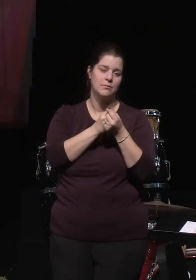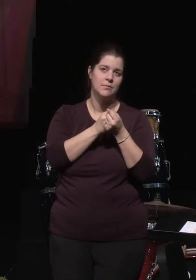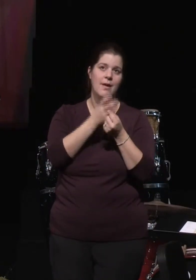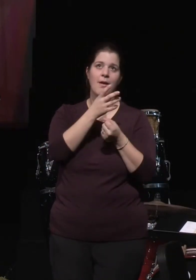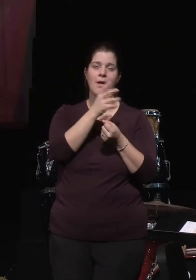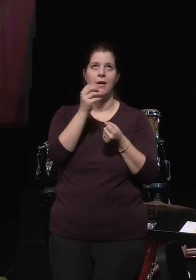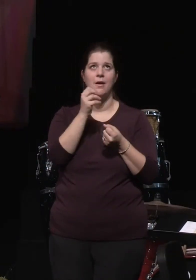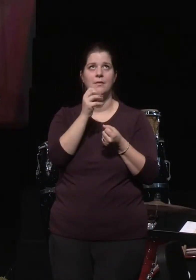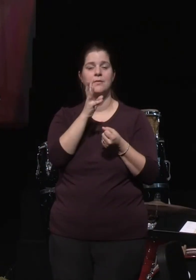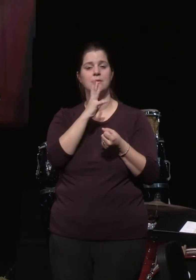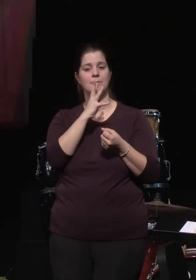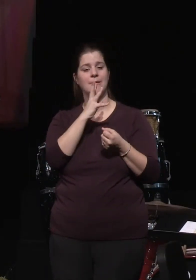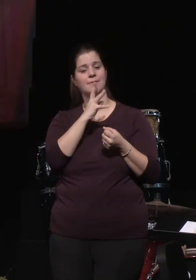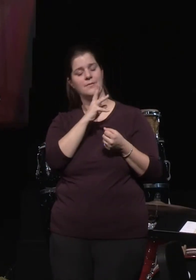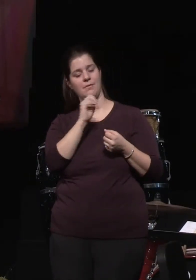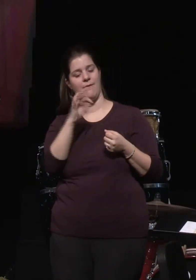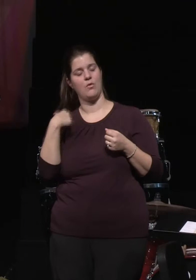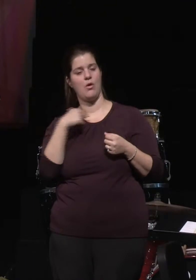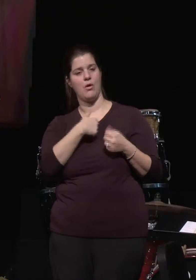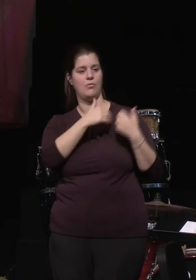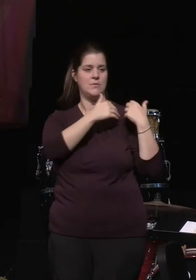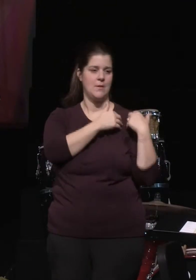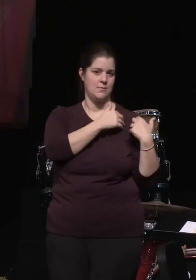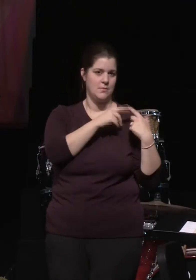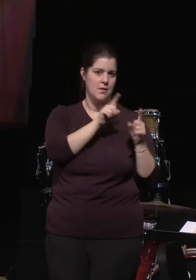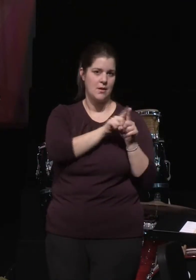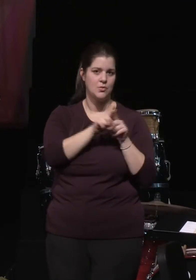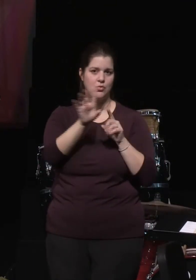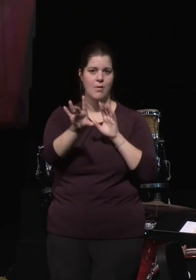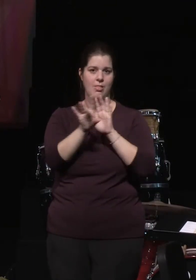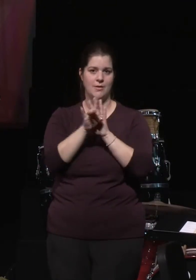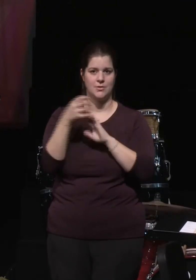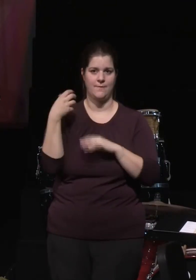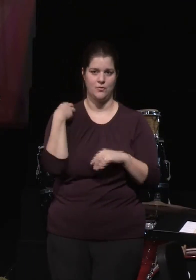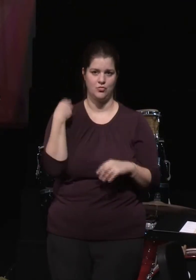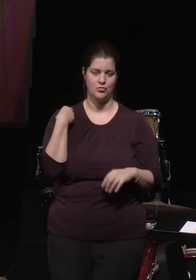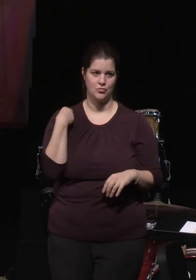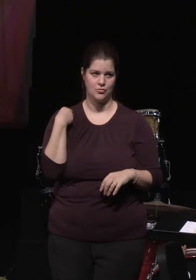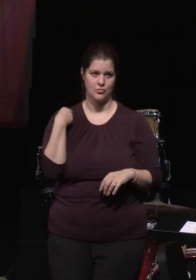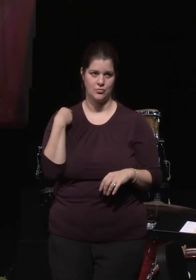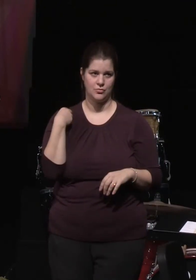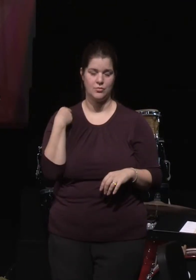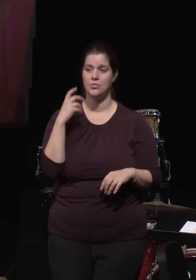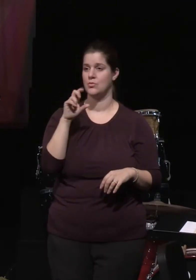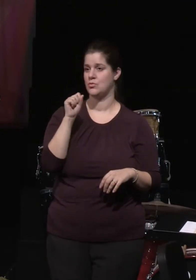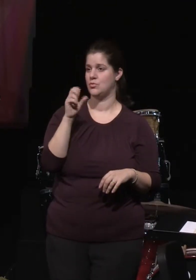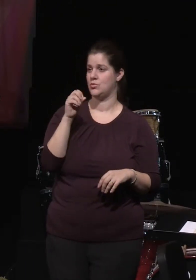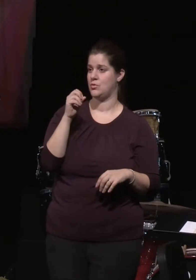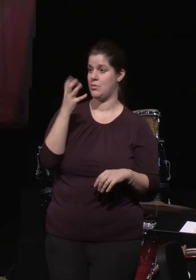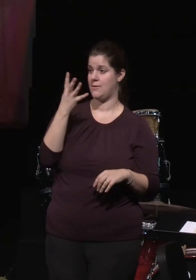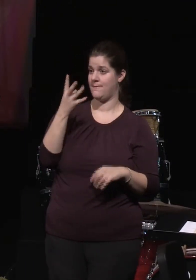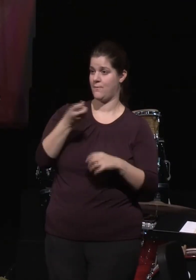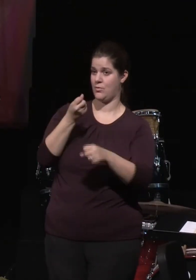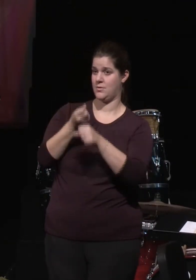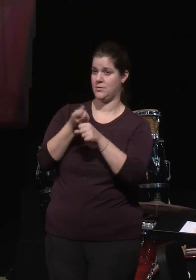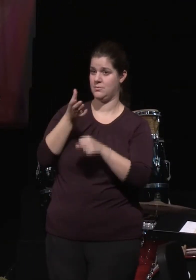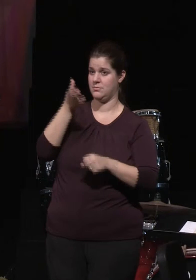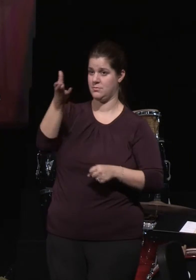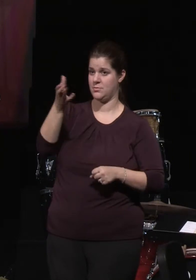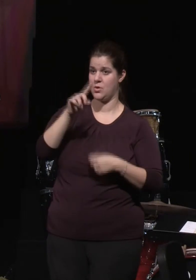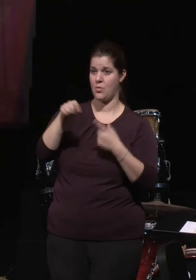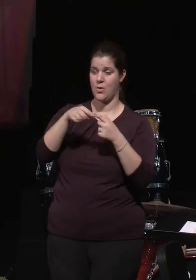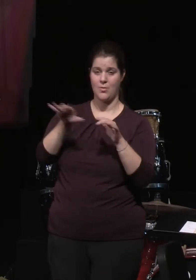representatives. Our job is to leave this county in better shape than when we took office.